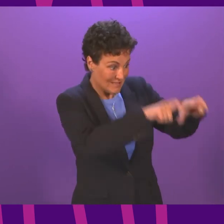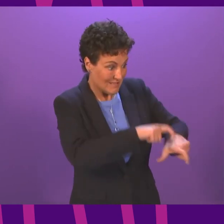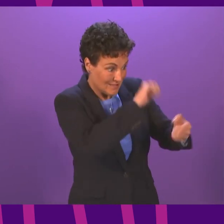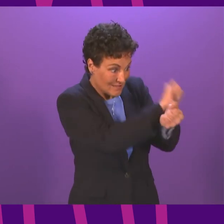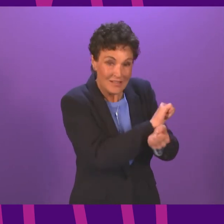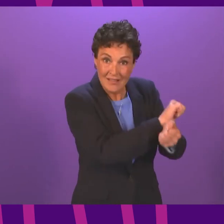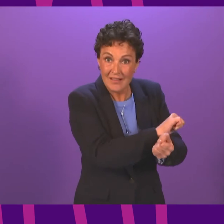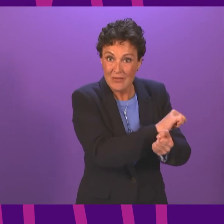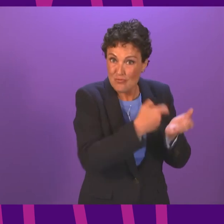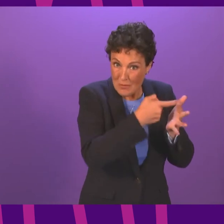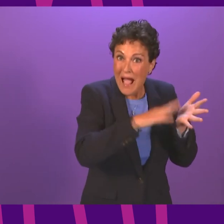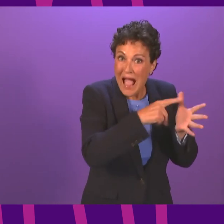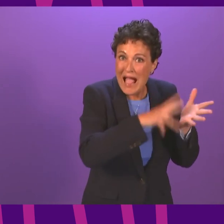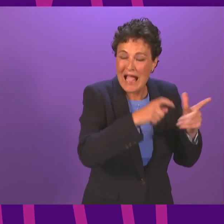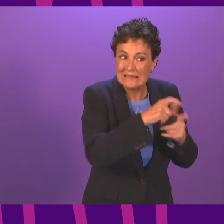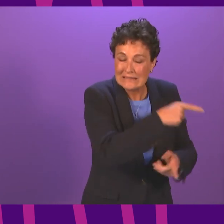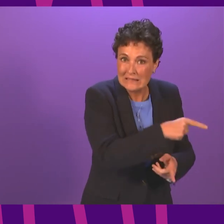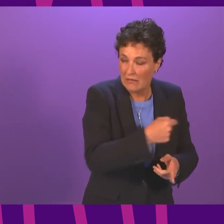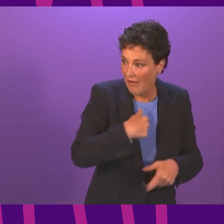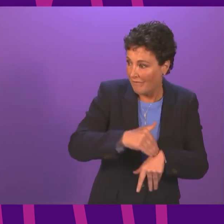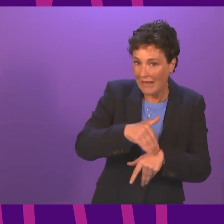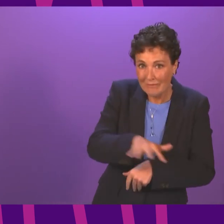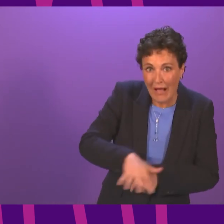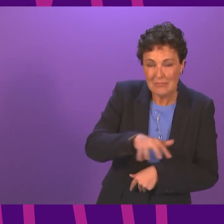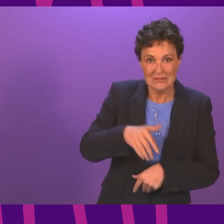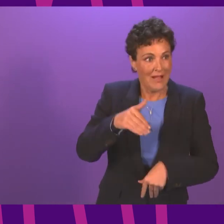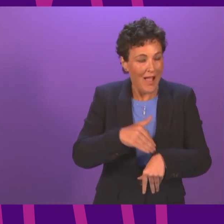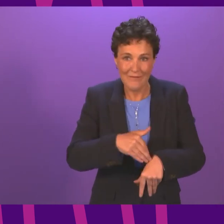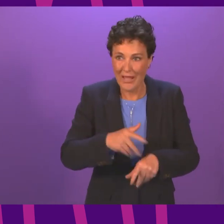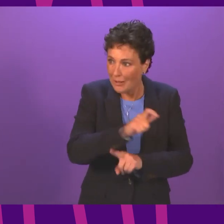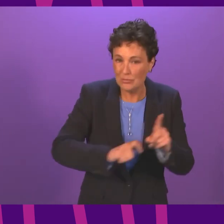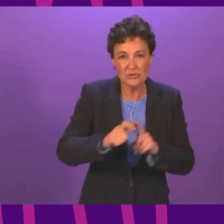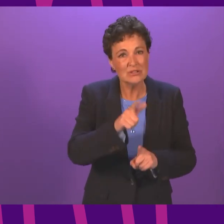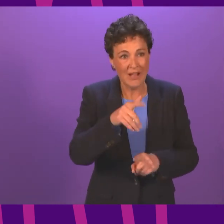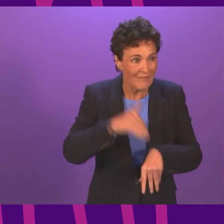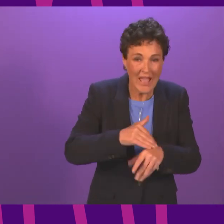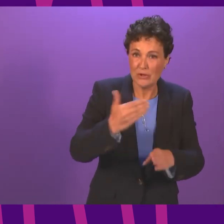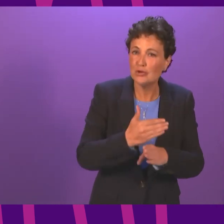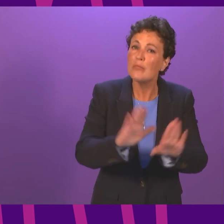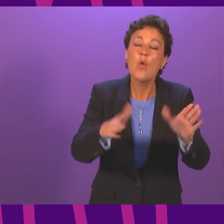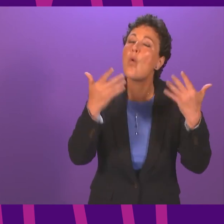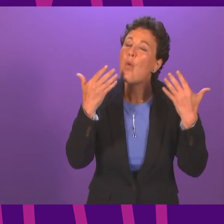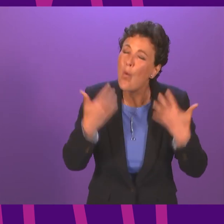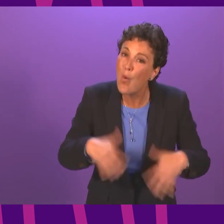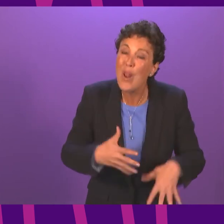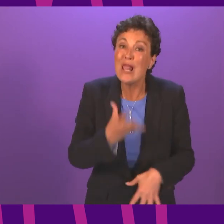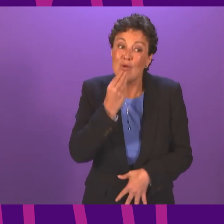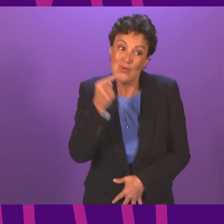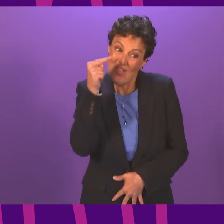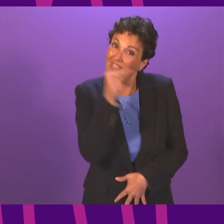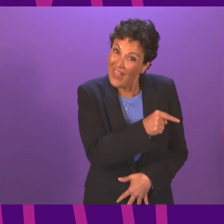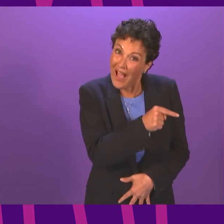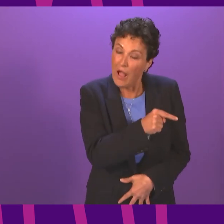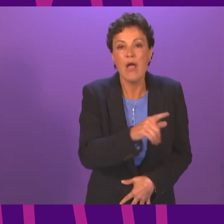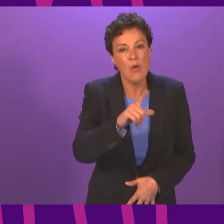and communities that periods on remand should be it should only be used when it's absolutely necessary to protect public safety and where